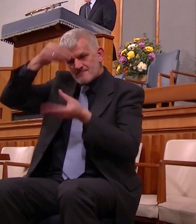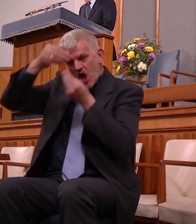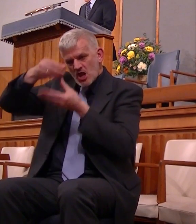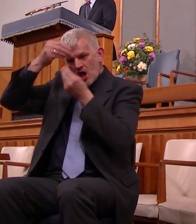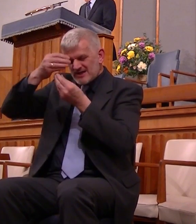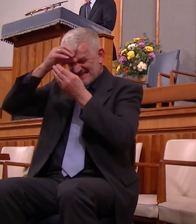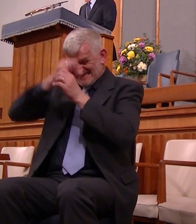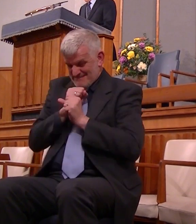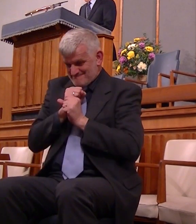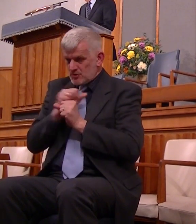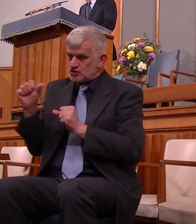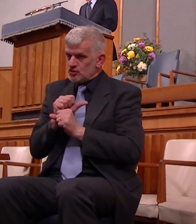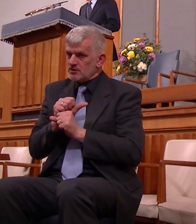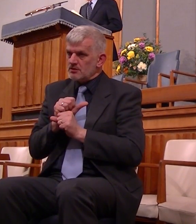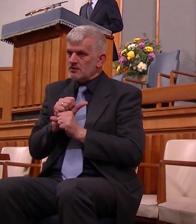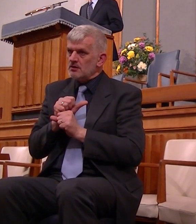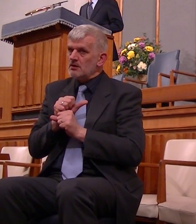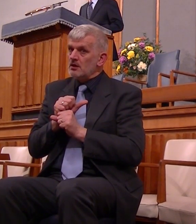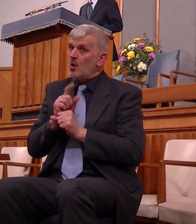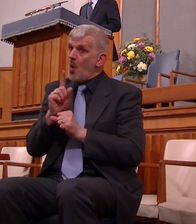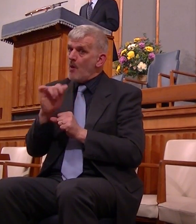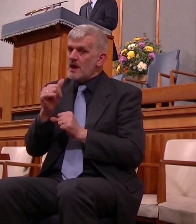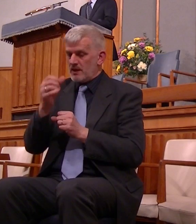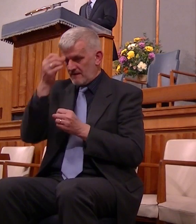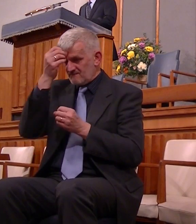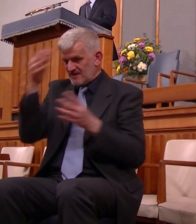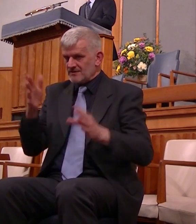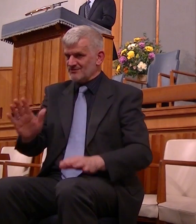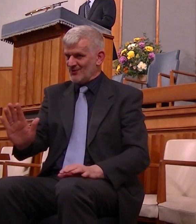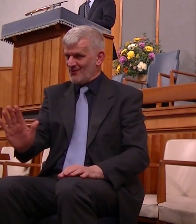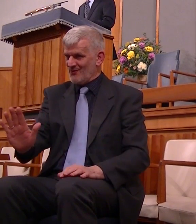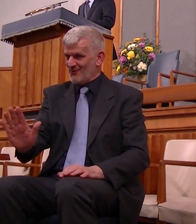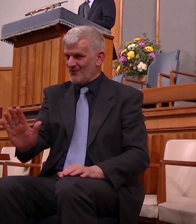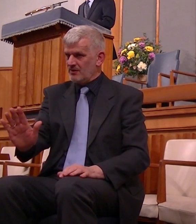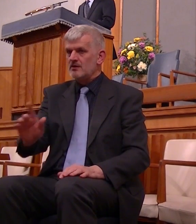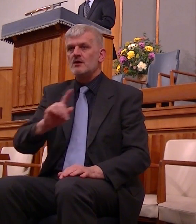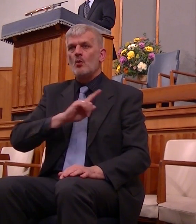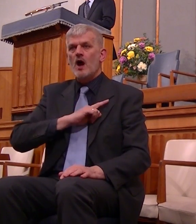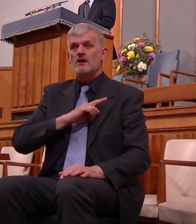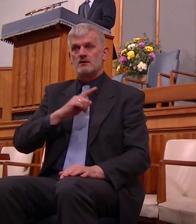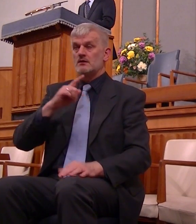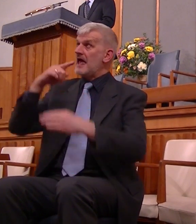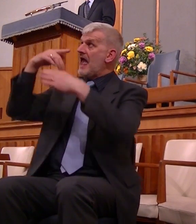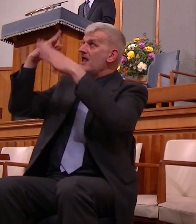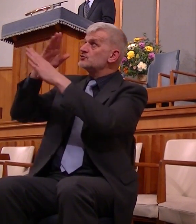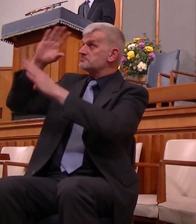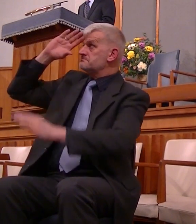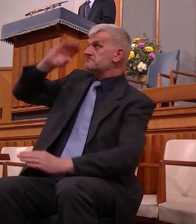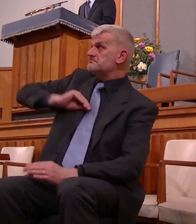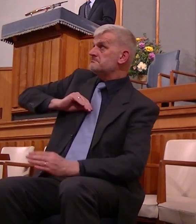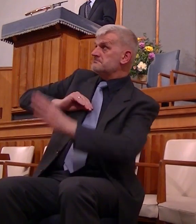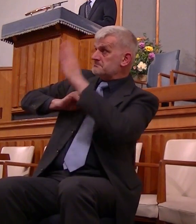lest at any time we should let them slip for if the word spoken by angels was